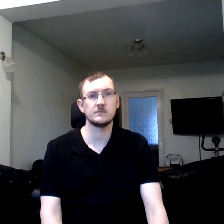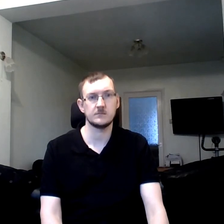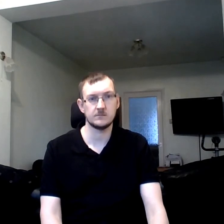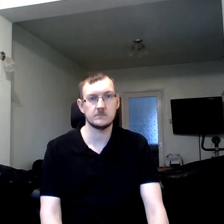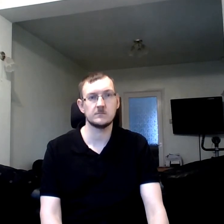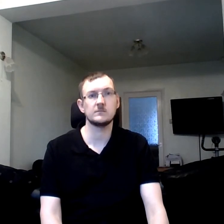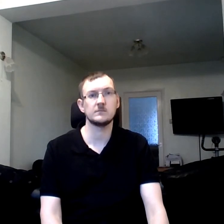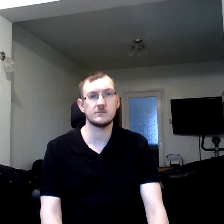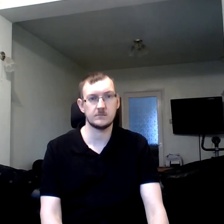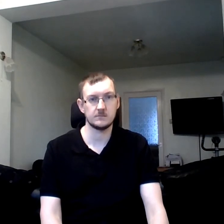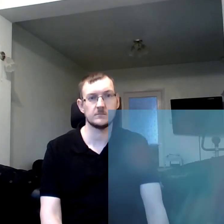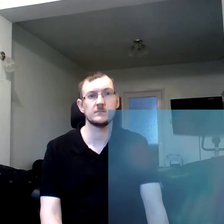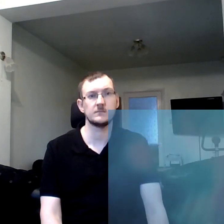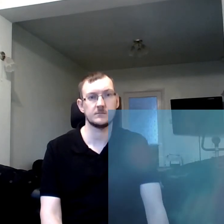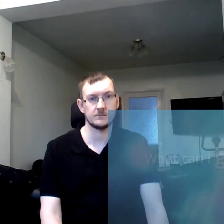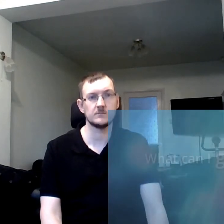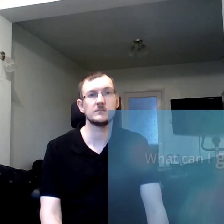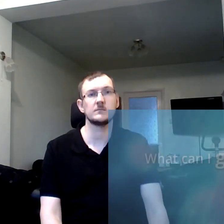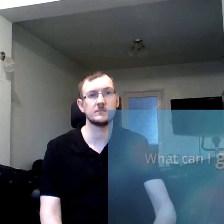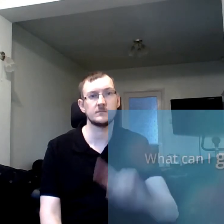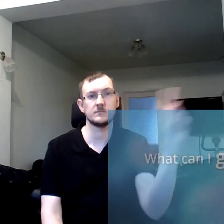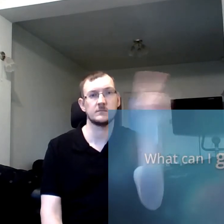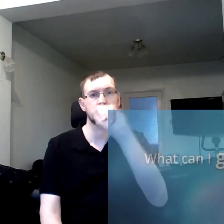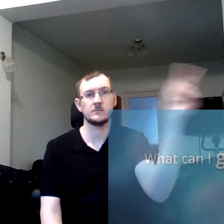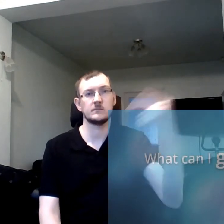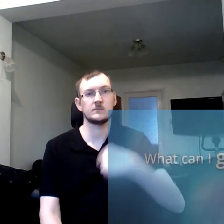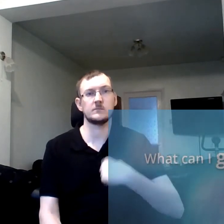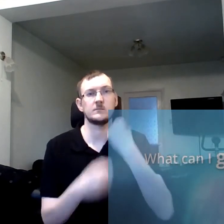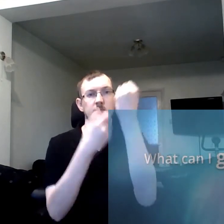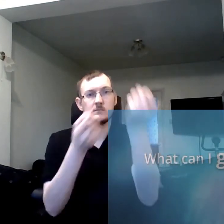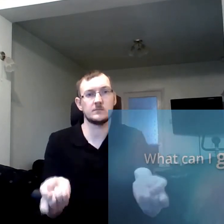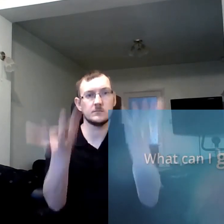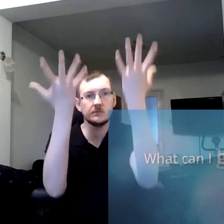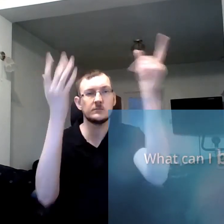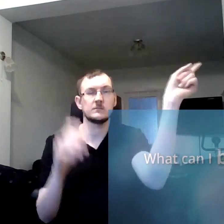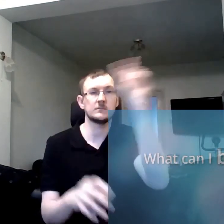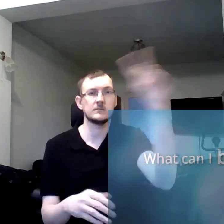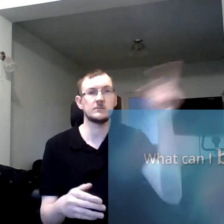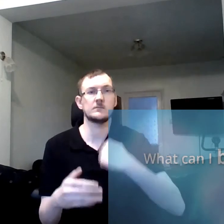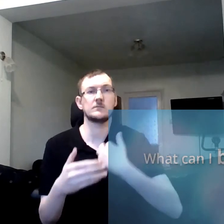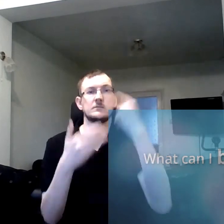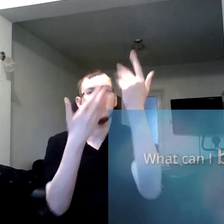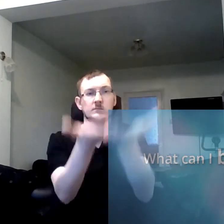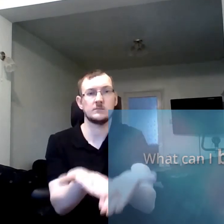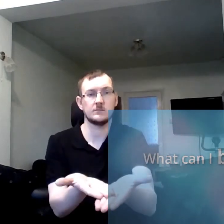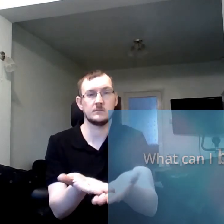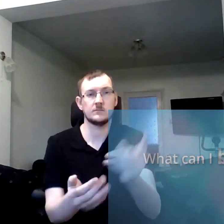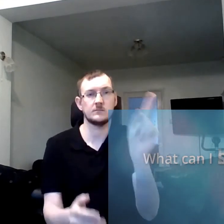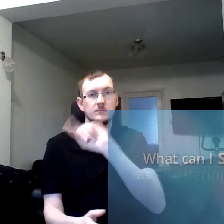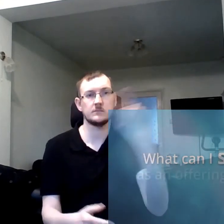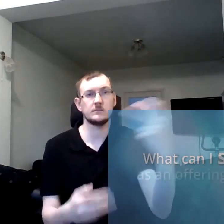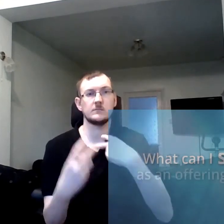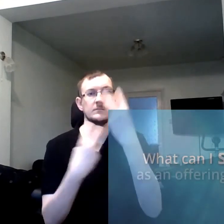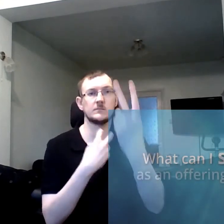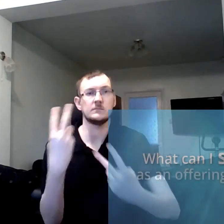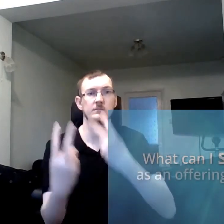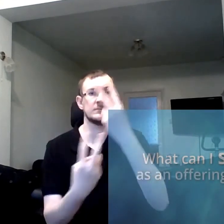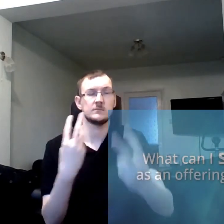Bring to you an offering. What can I give? What can I bring? What can I sing?